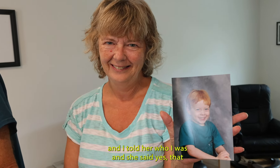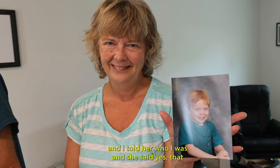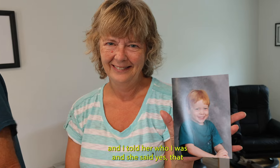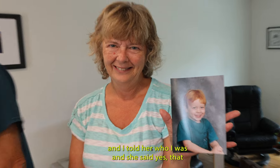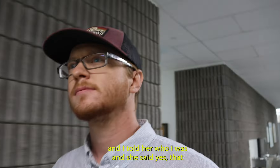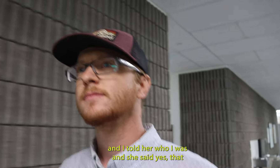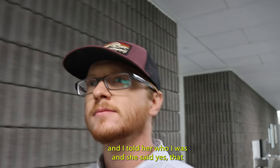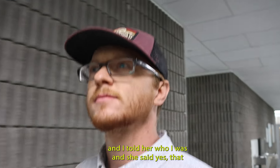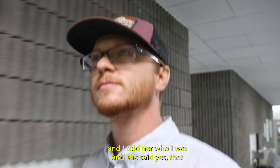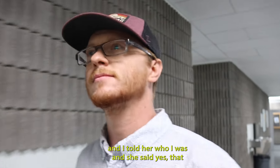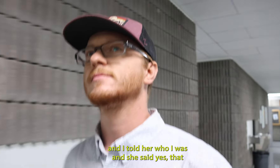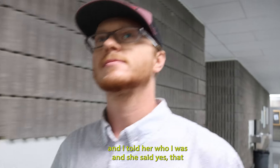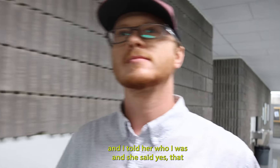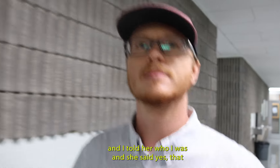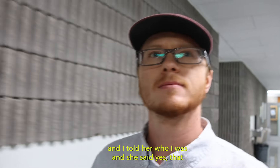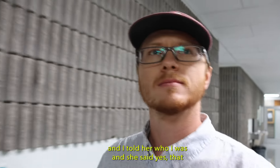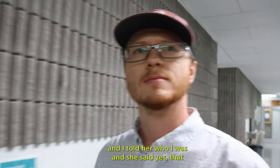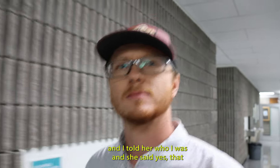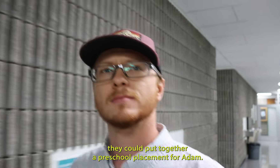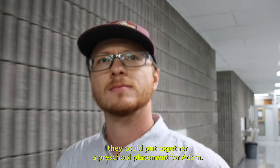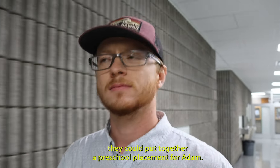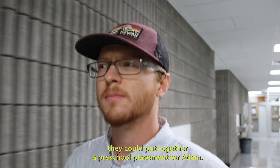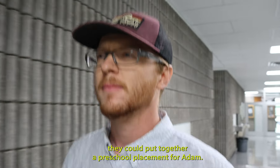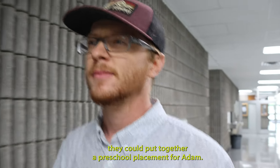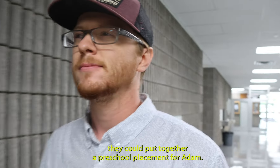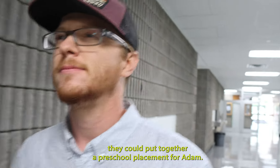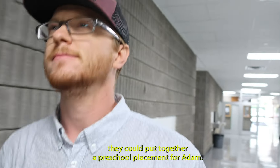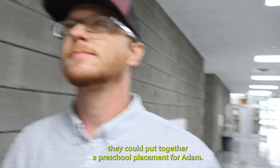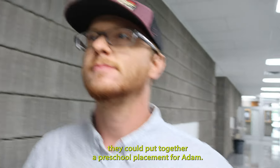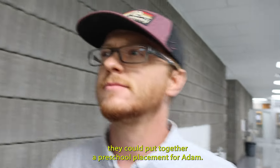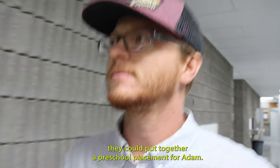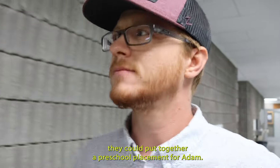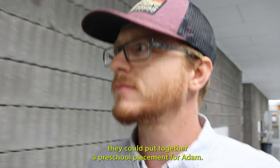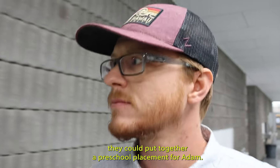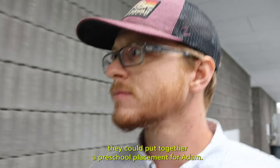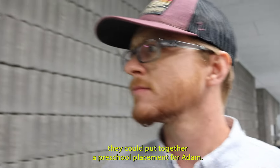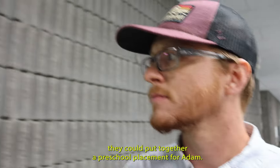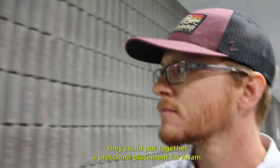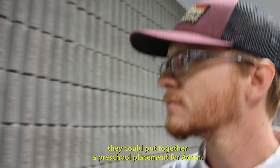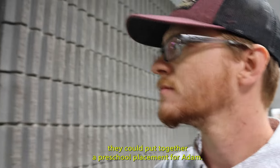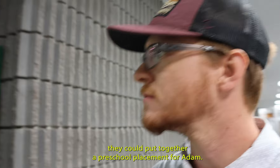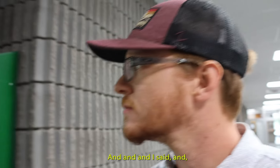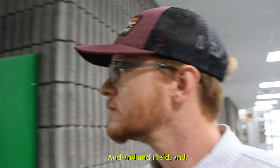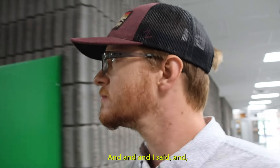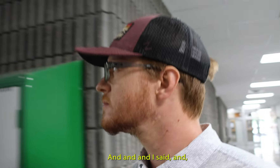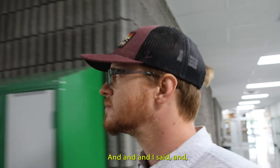was. And she said, yes, that they could put together a preschool placement for Adam. And,